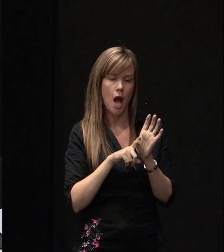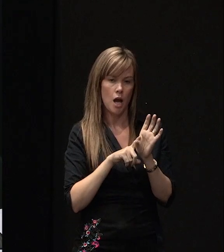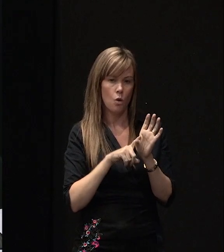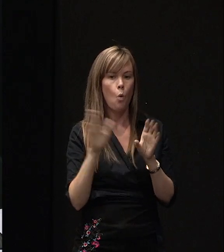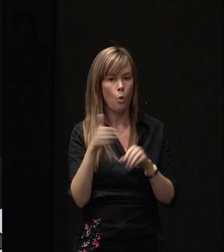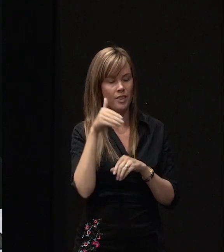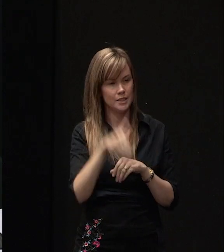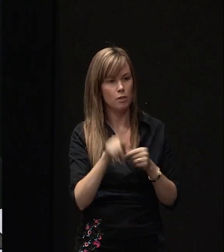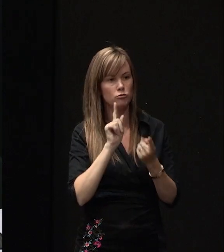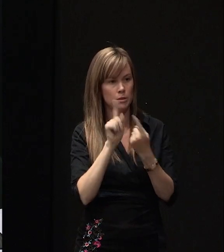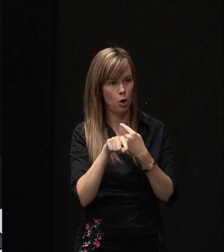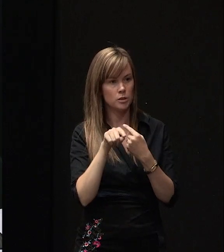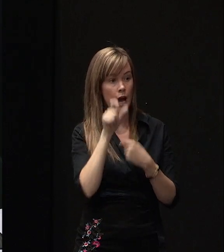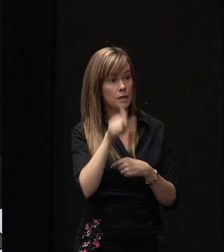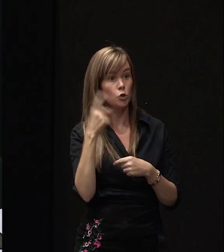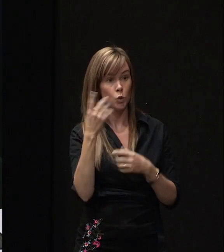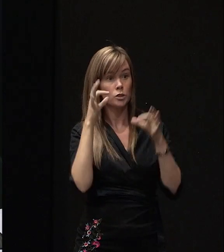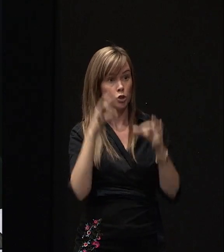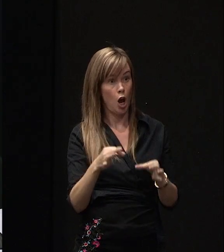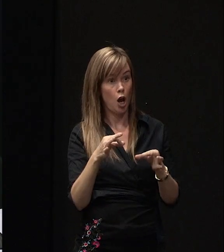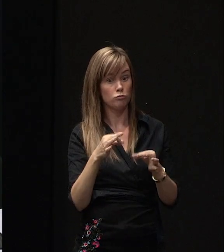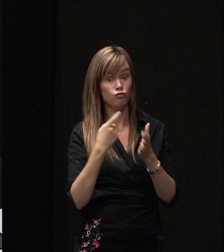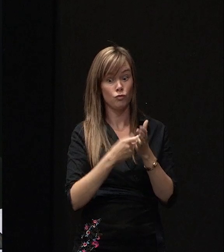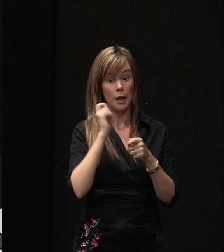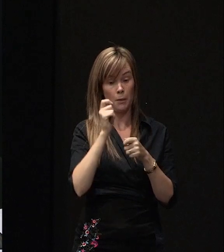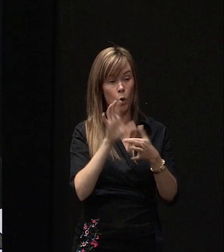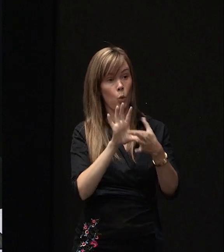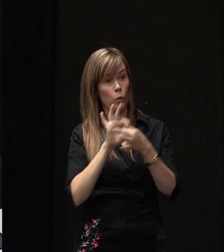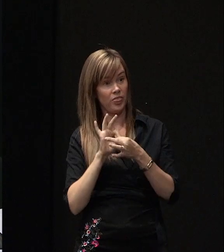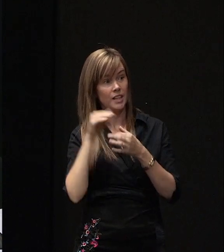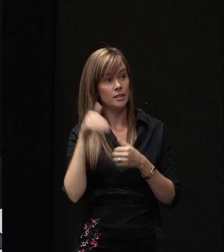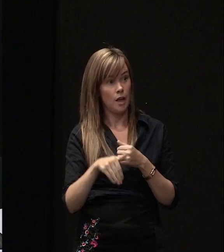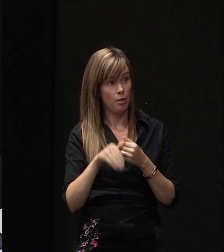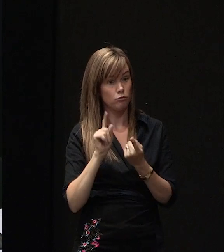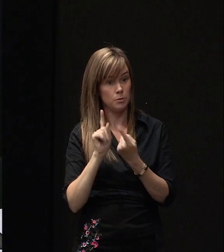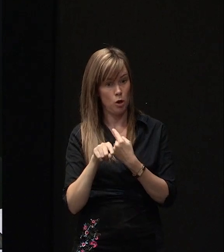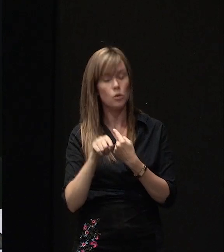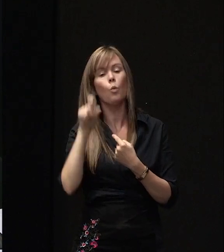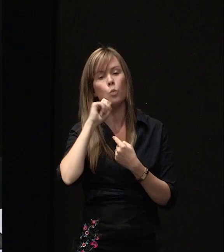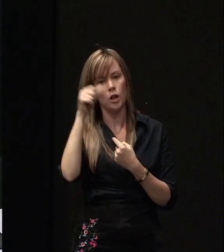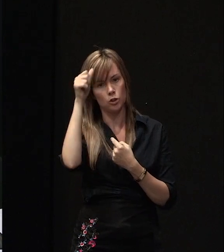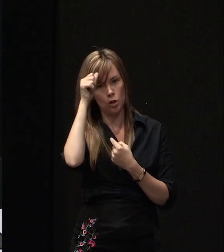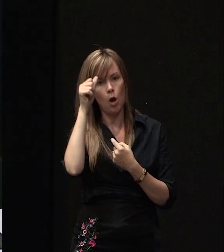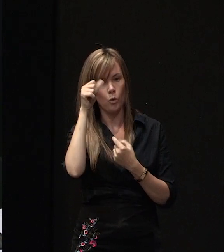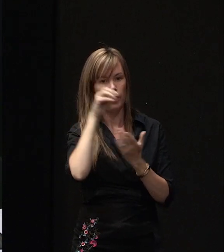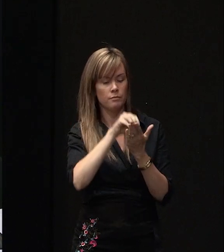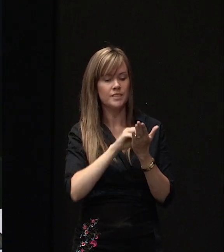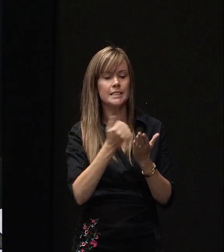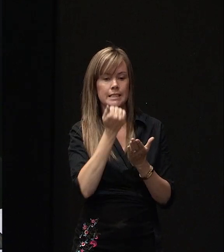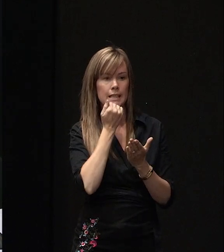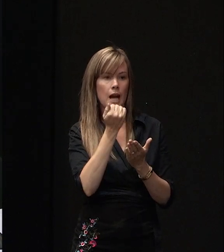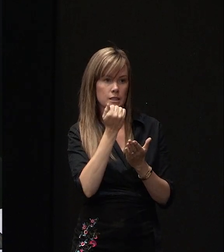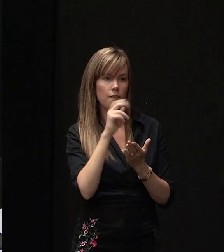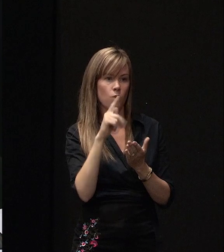customers that have made a decision to rebuild with us will know the scheduled date for the